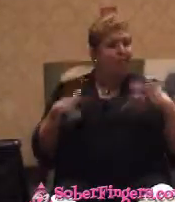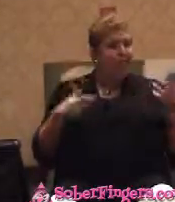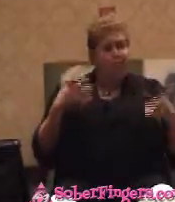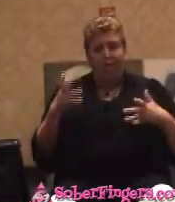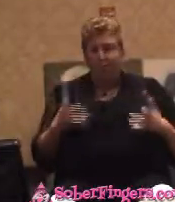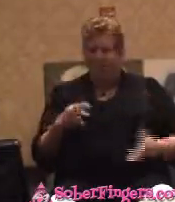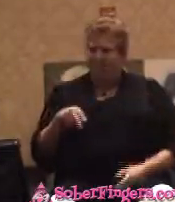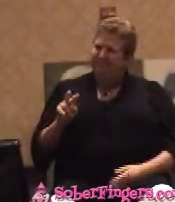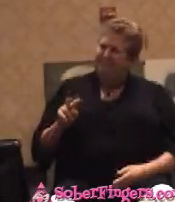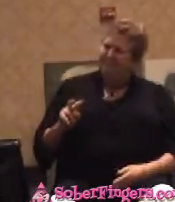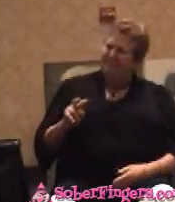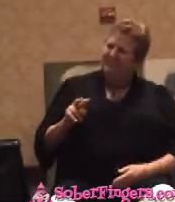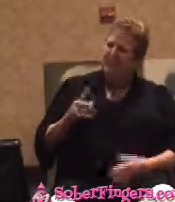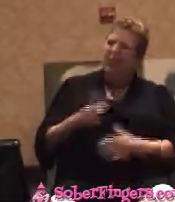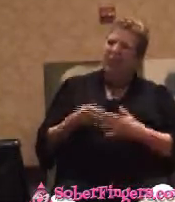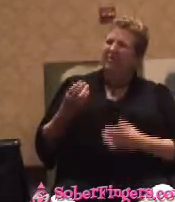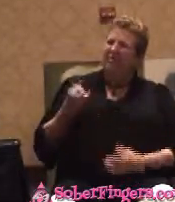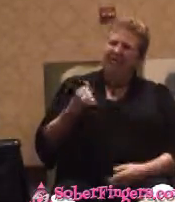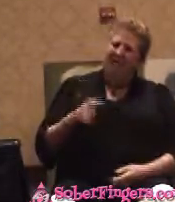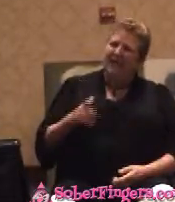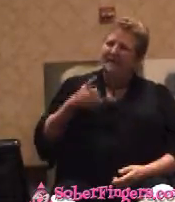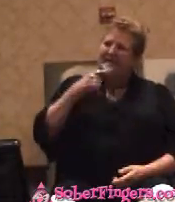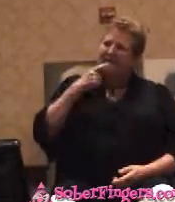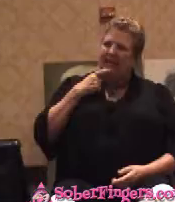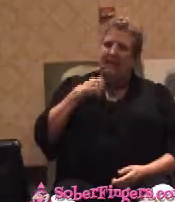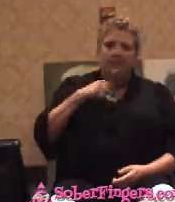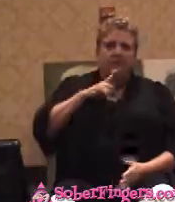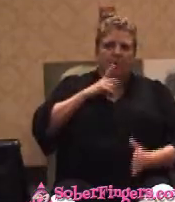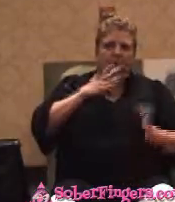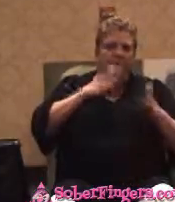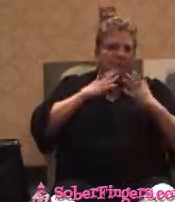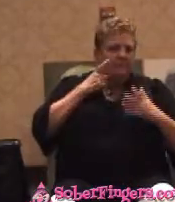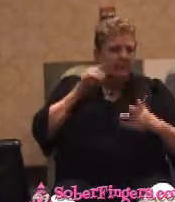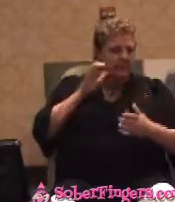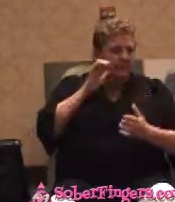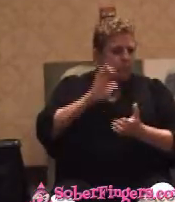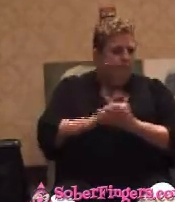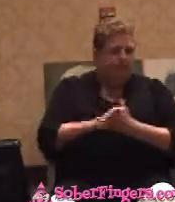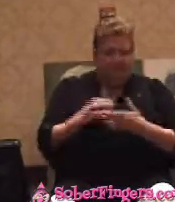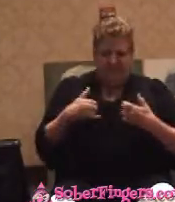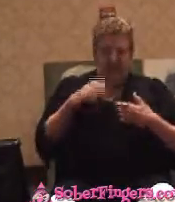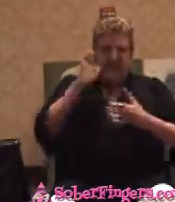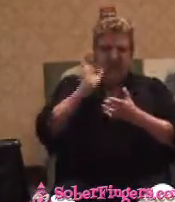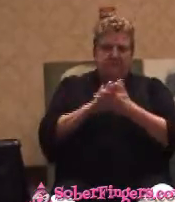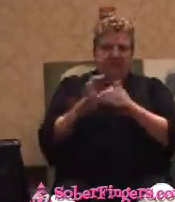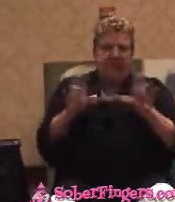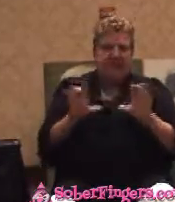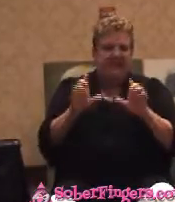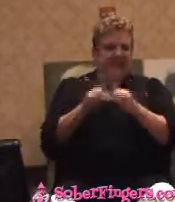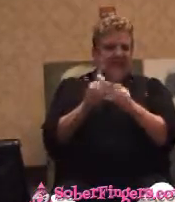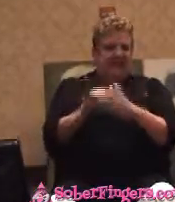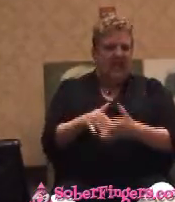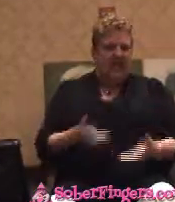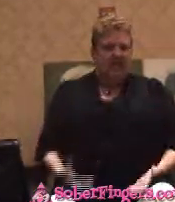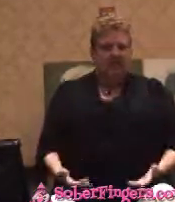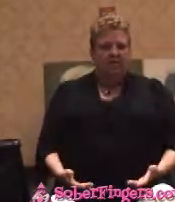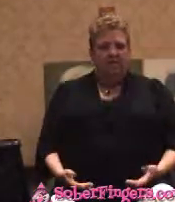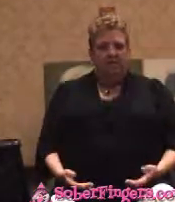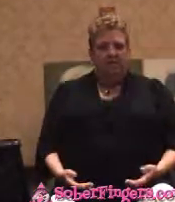didn't understand what in hell he was saying. I for his wife. I had a husband who was acting like that. I just wanted you to thank God and sit down.